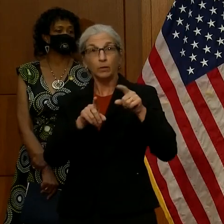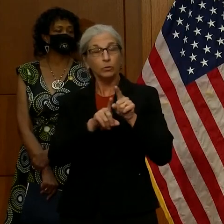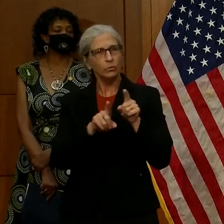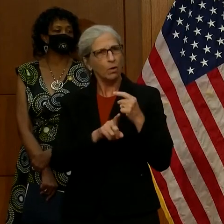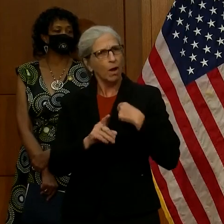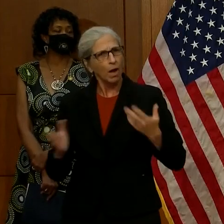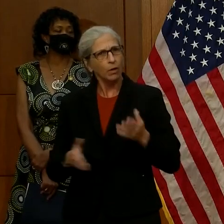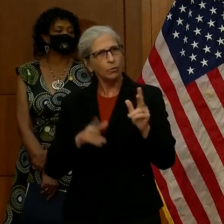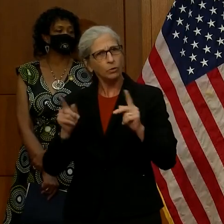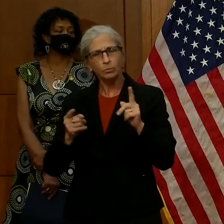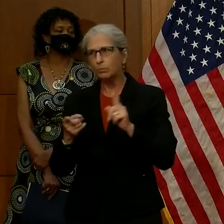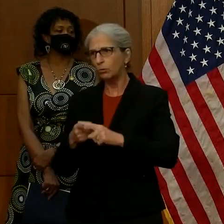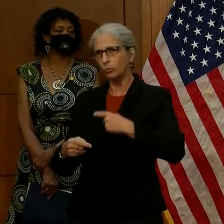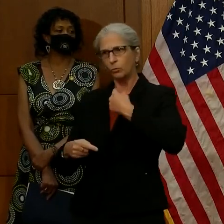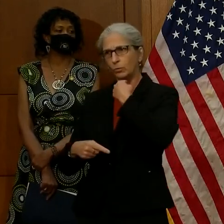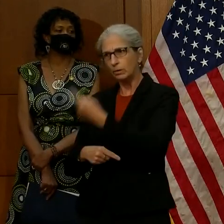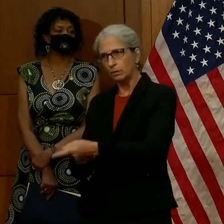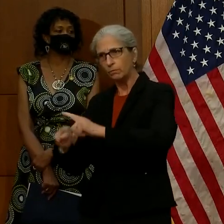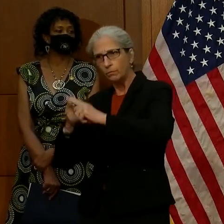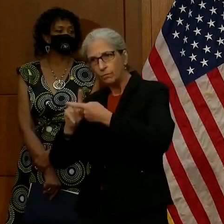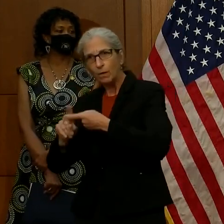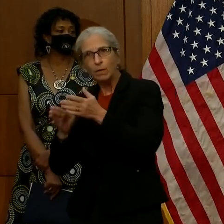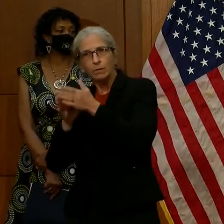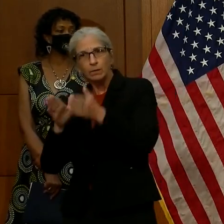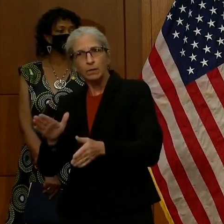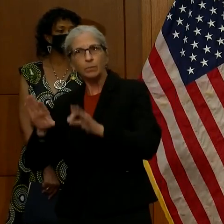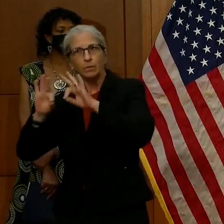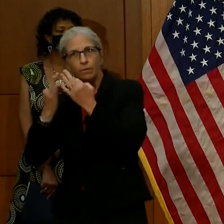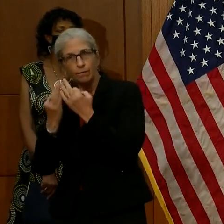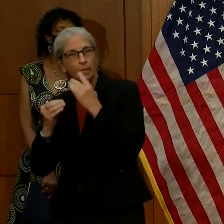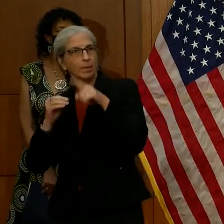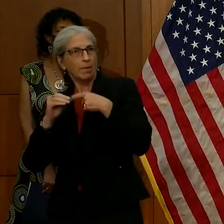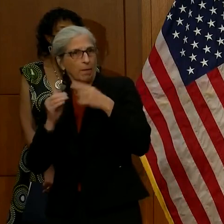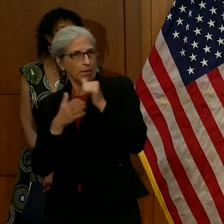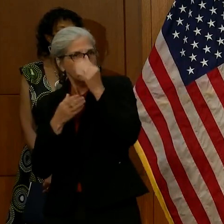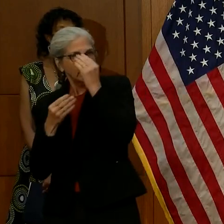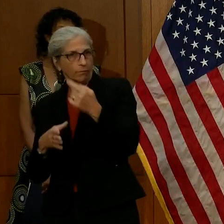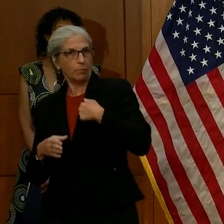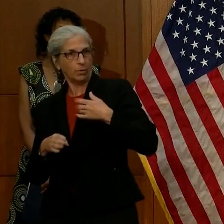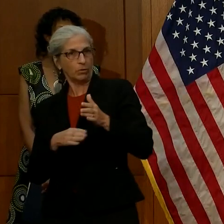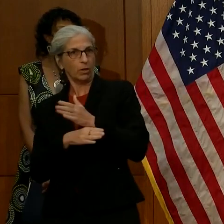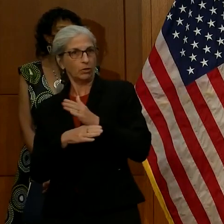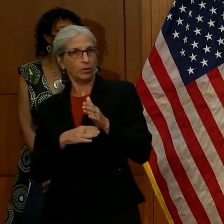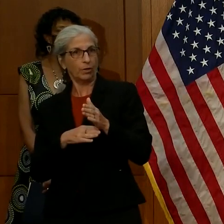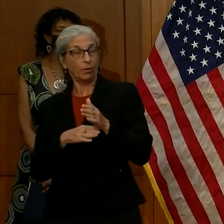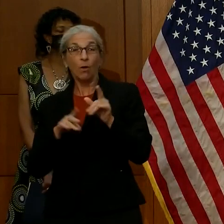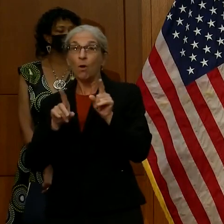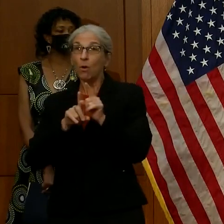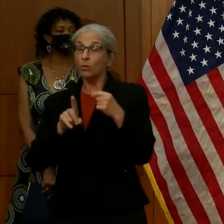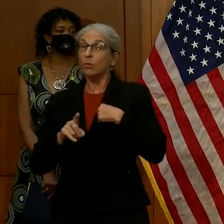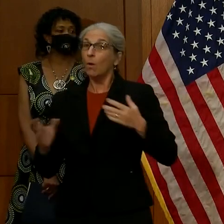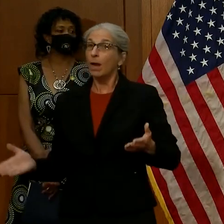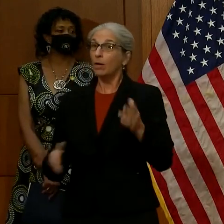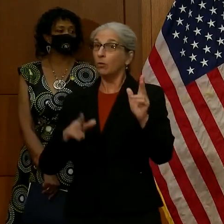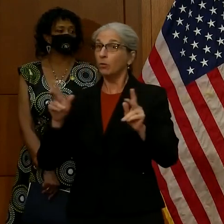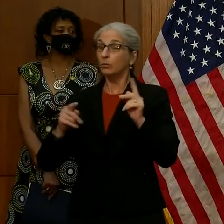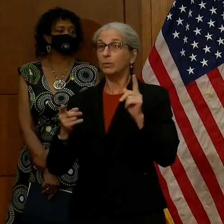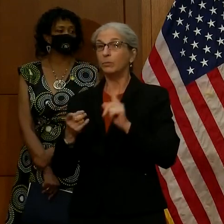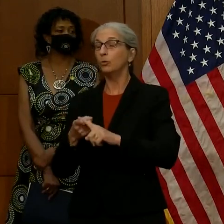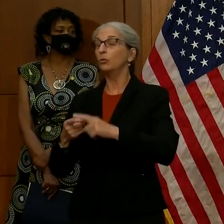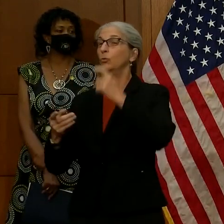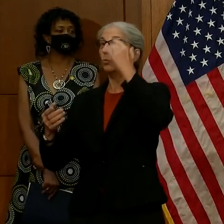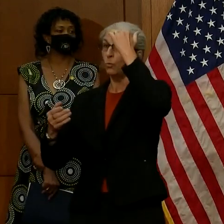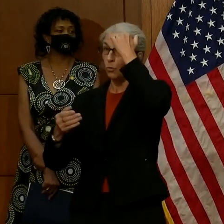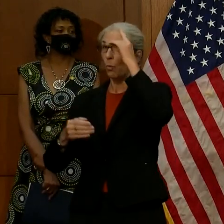their friends, neighbors, and family. And then the other thing I would really encourage people to pay attention to are the testing